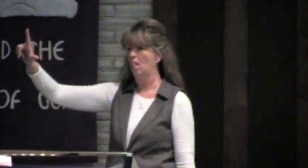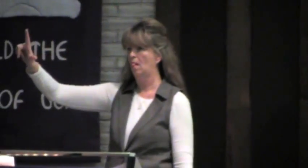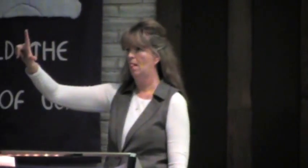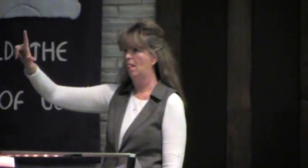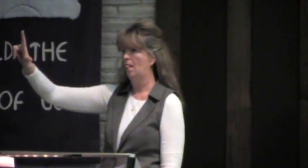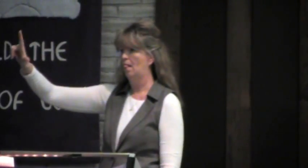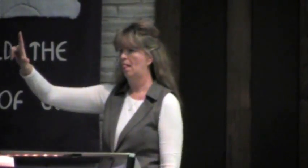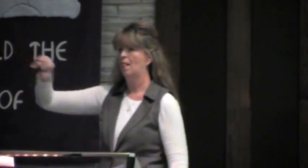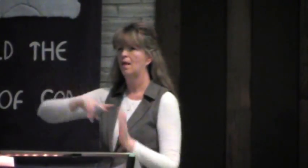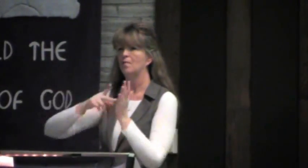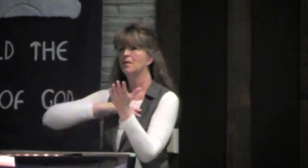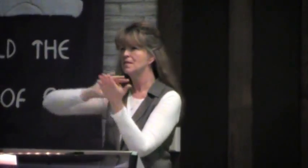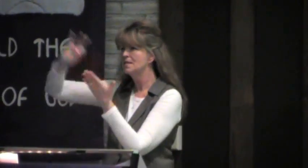I'm going to take a poll right now.